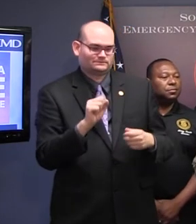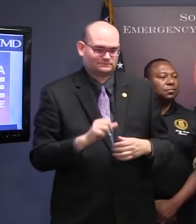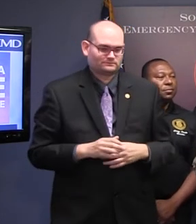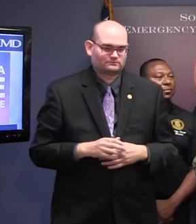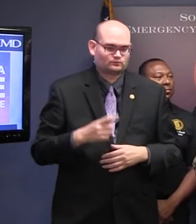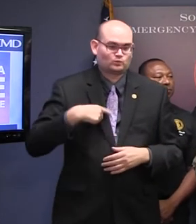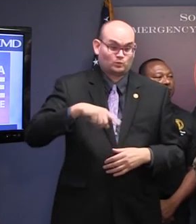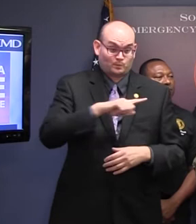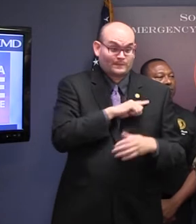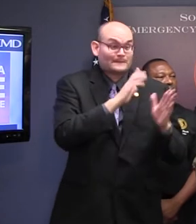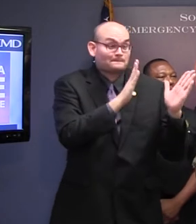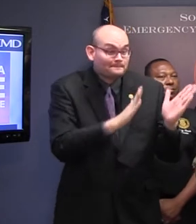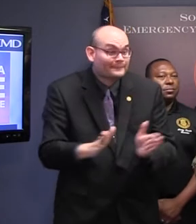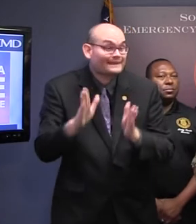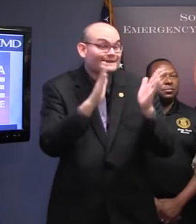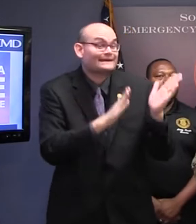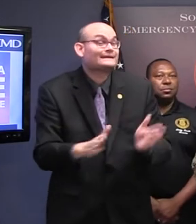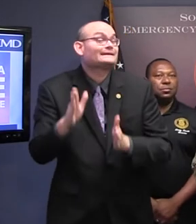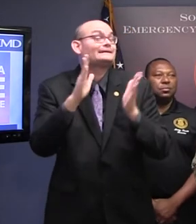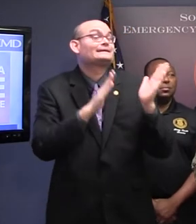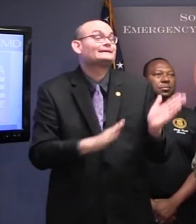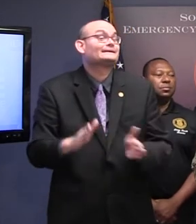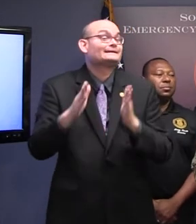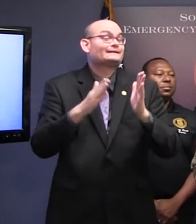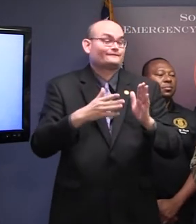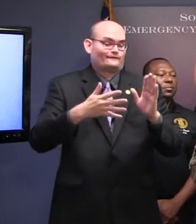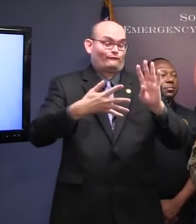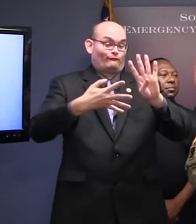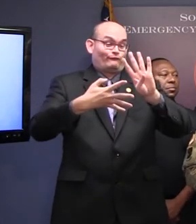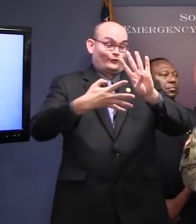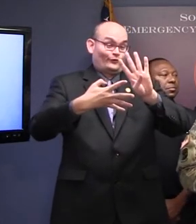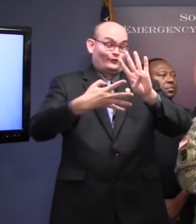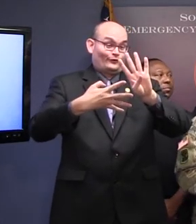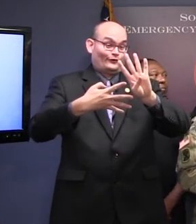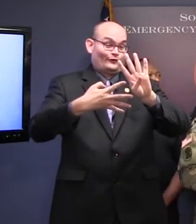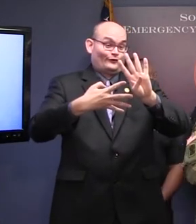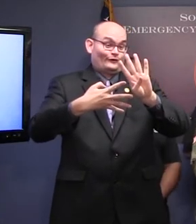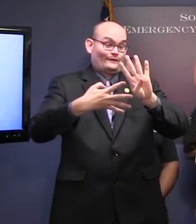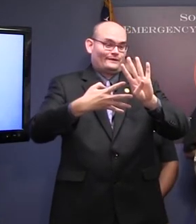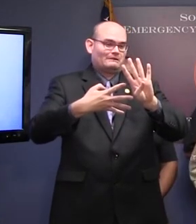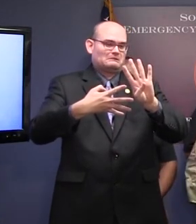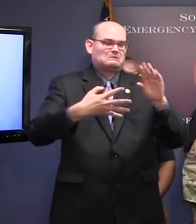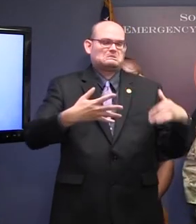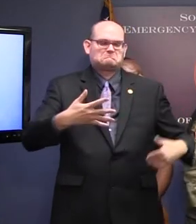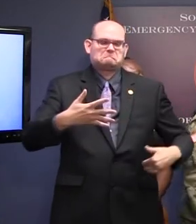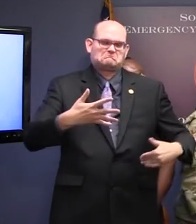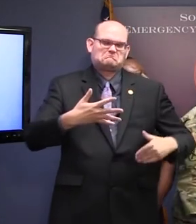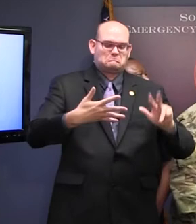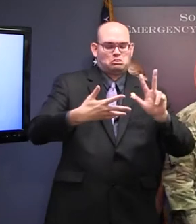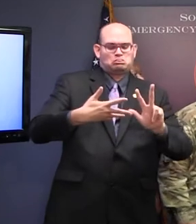and we should be well prepared from the state perspective. Thank you, General.